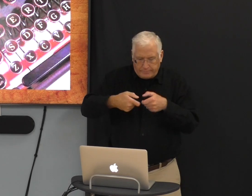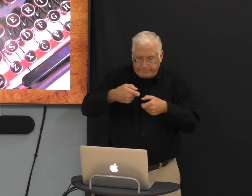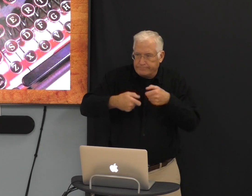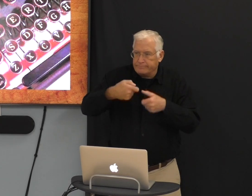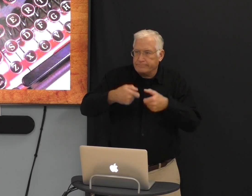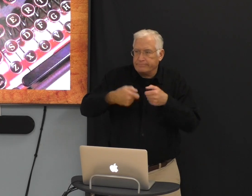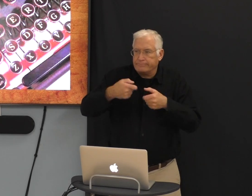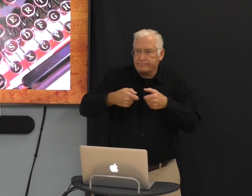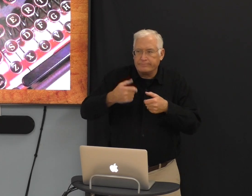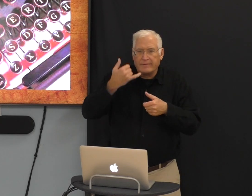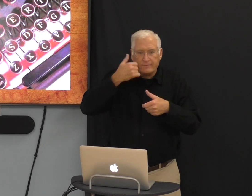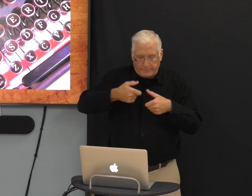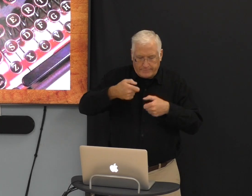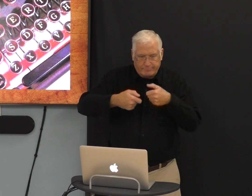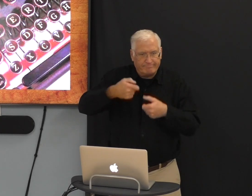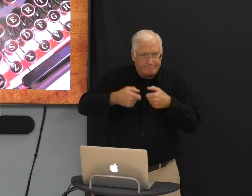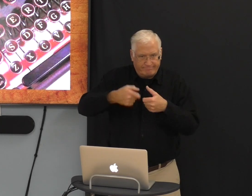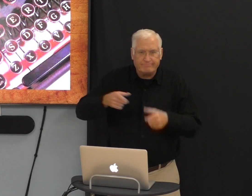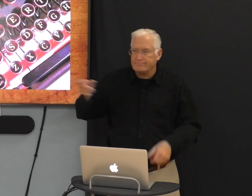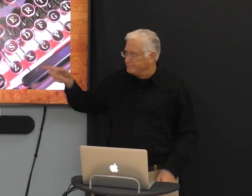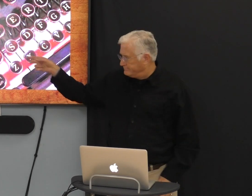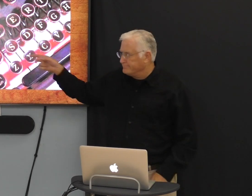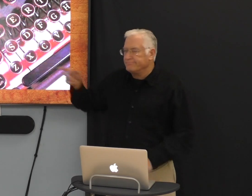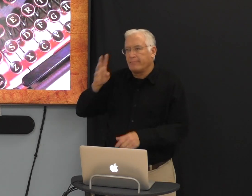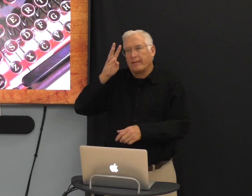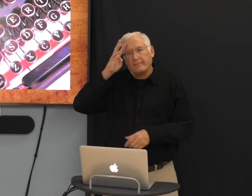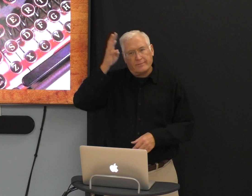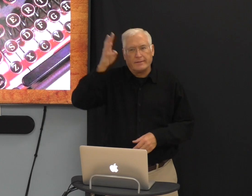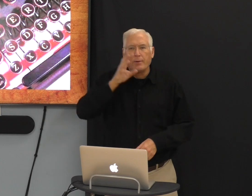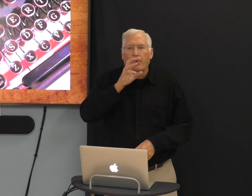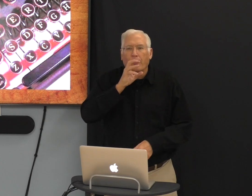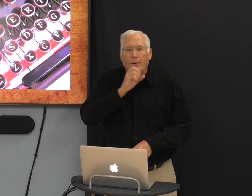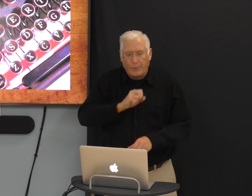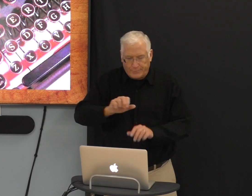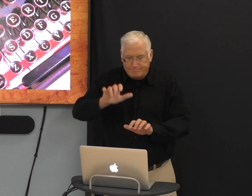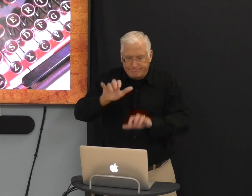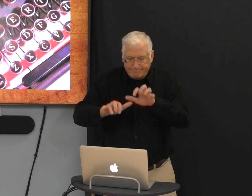You know, today we have texting. Right? It started with the typewriter.